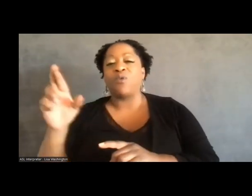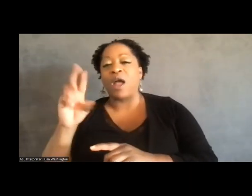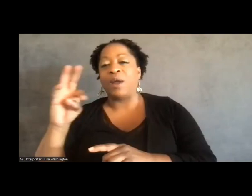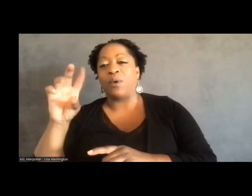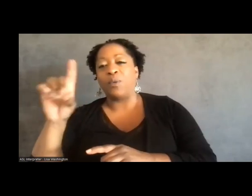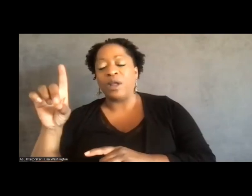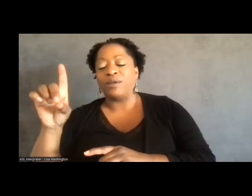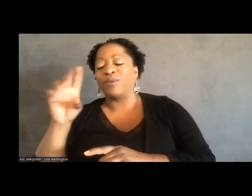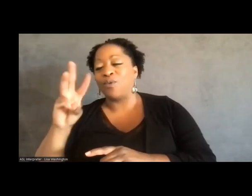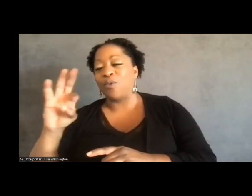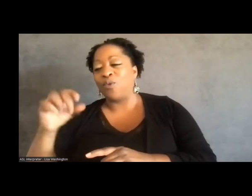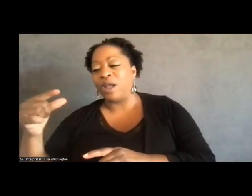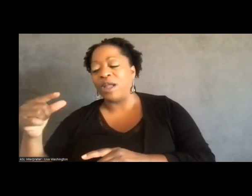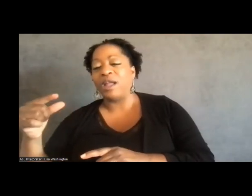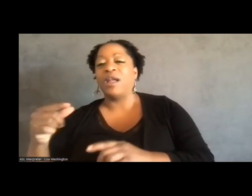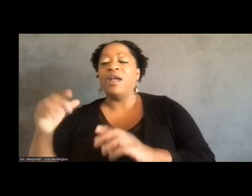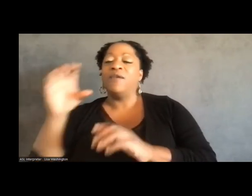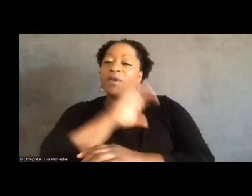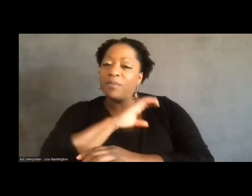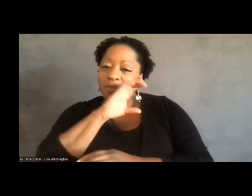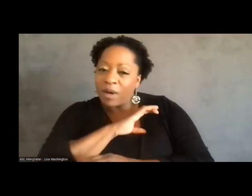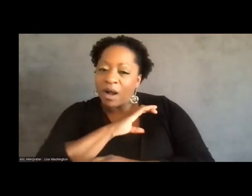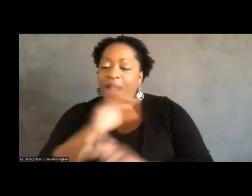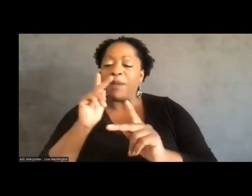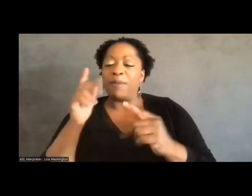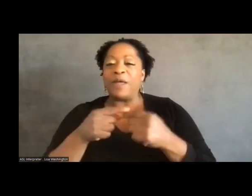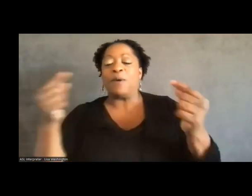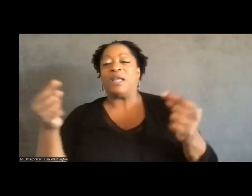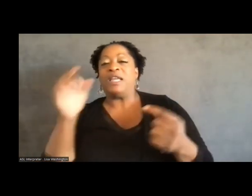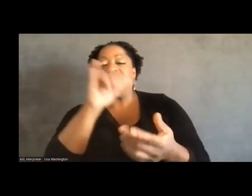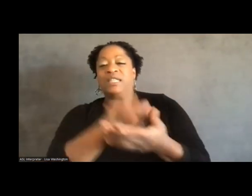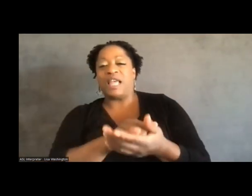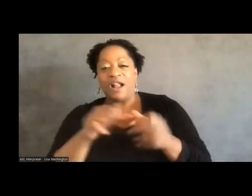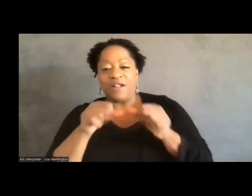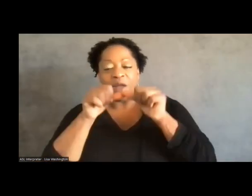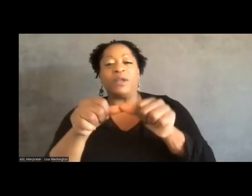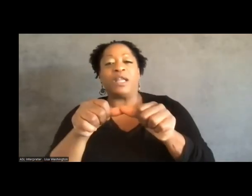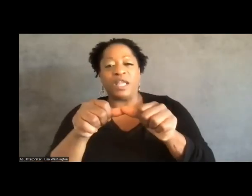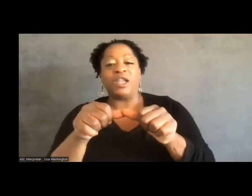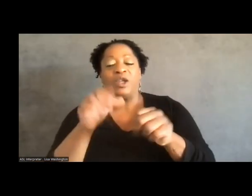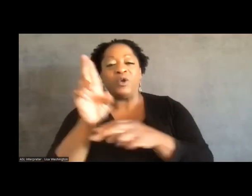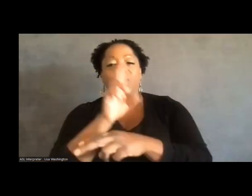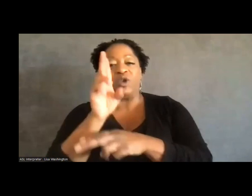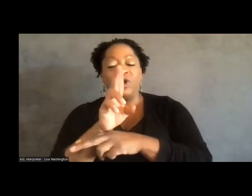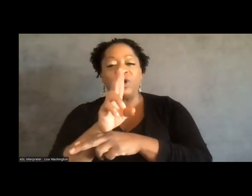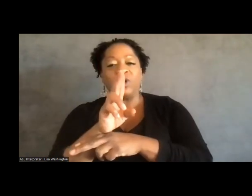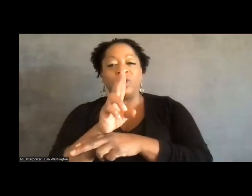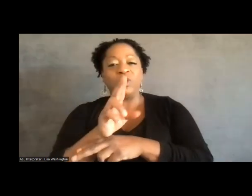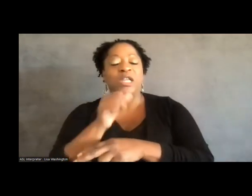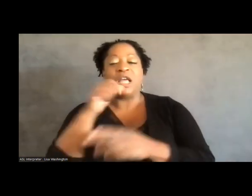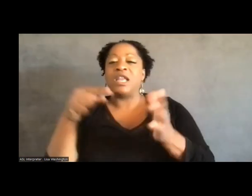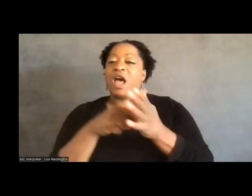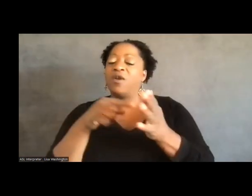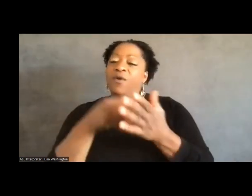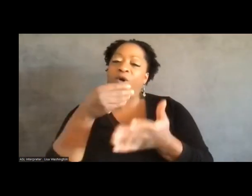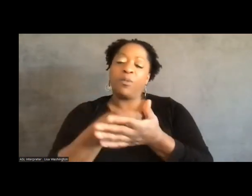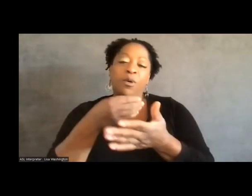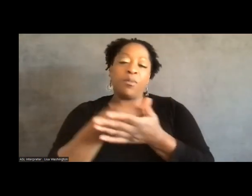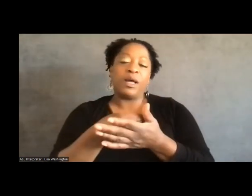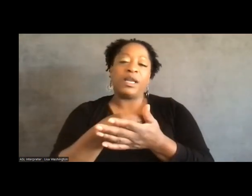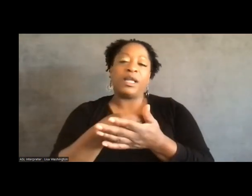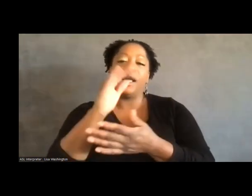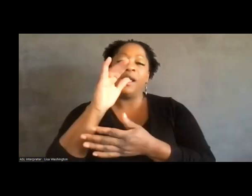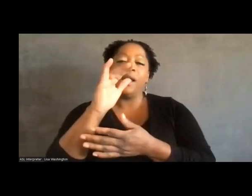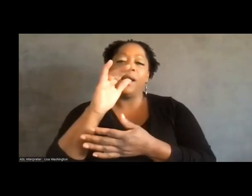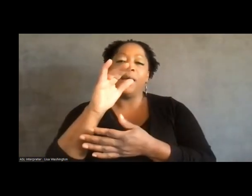from law enforcement and from opponents who want to continue to use unaffordable money bail to jail people without